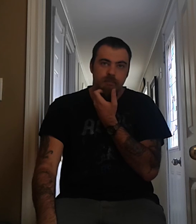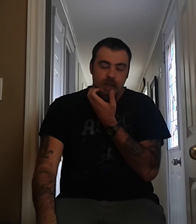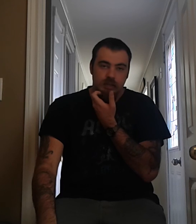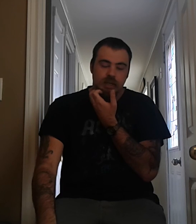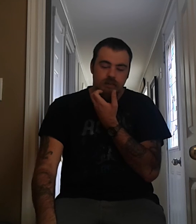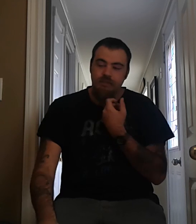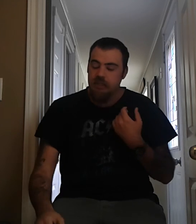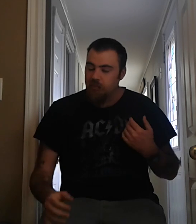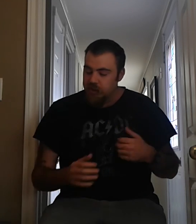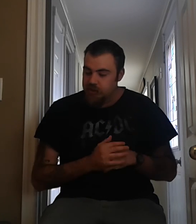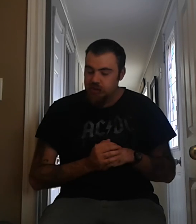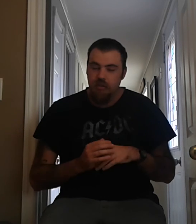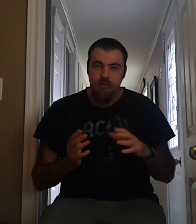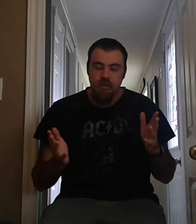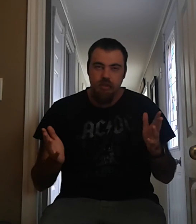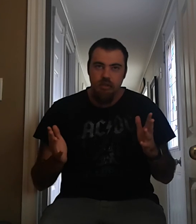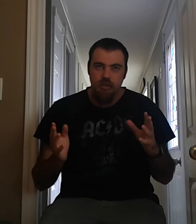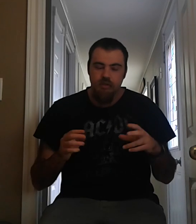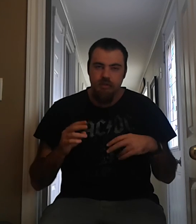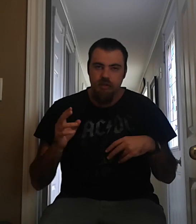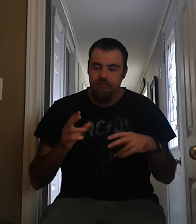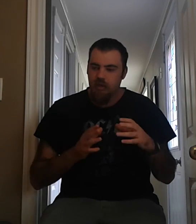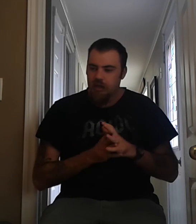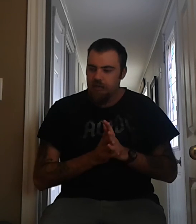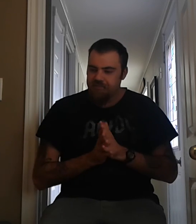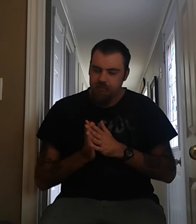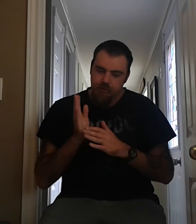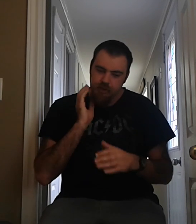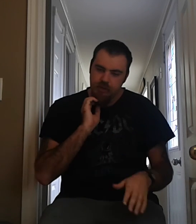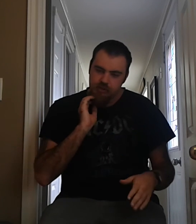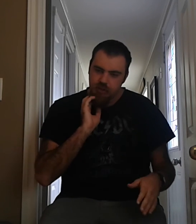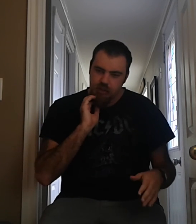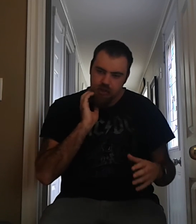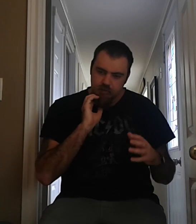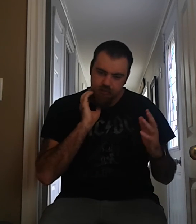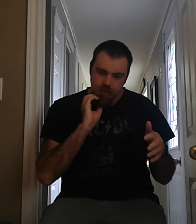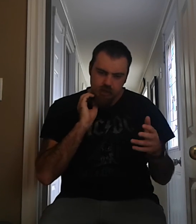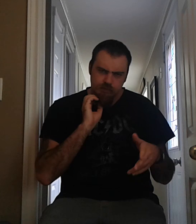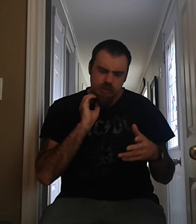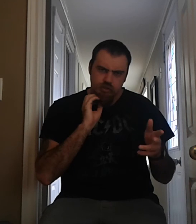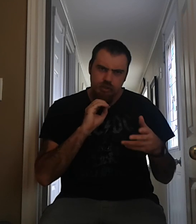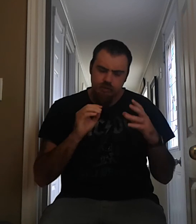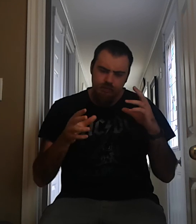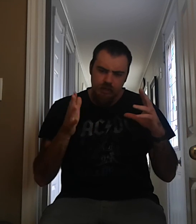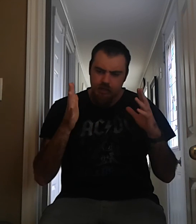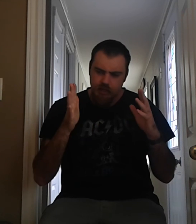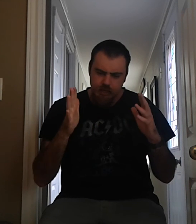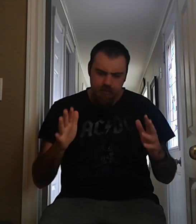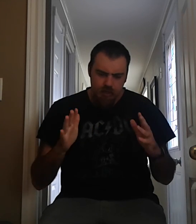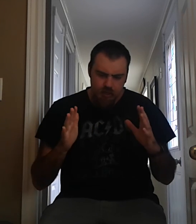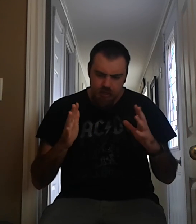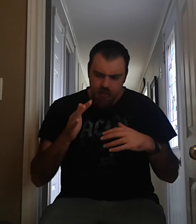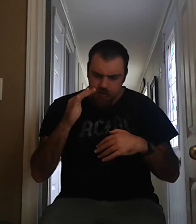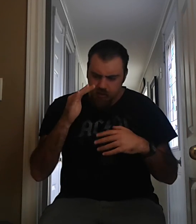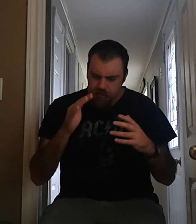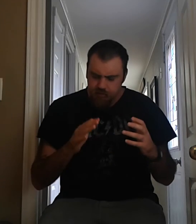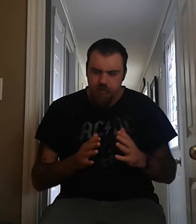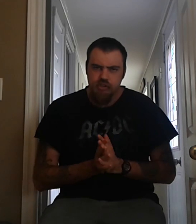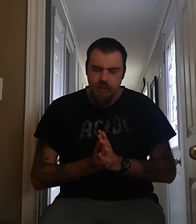Bad Company, which is a, uh, pretty much like a documentary of them that I have. So, check